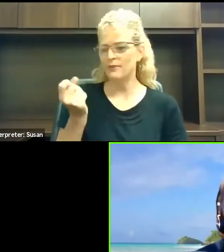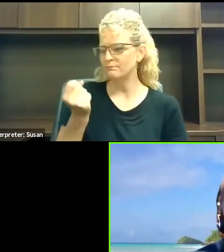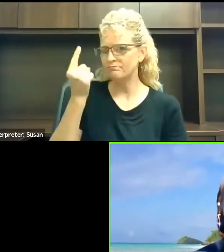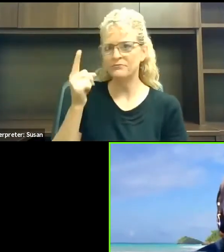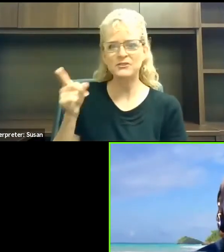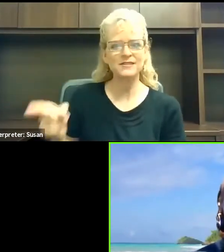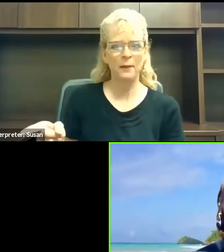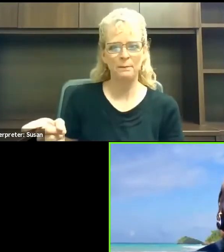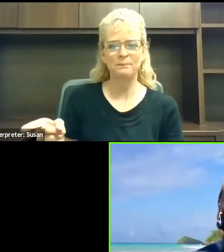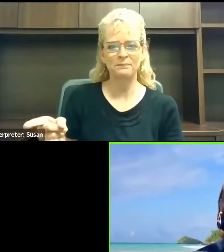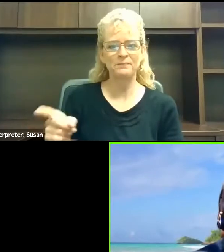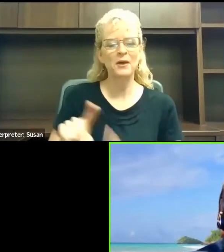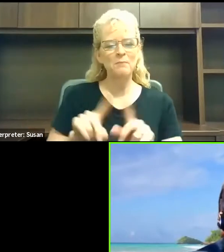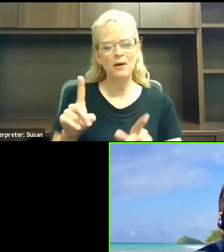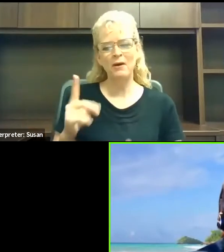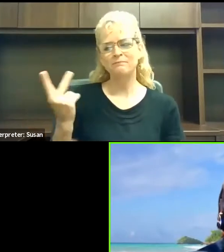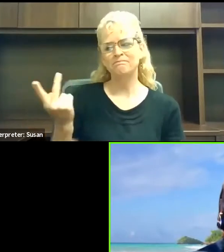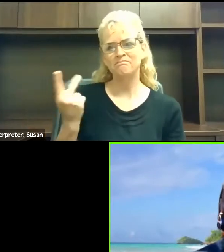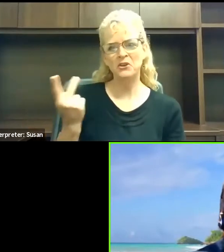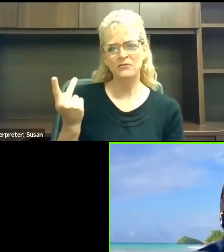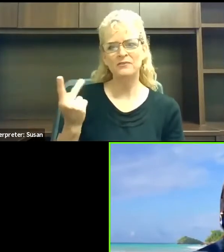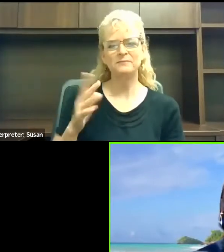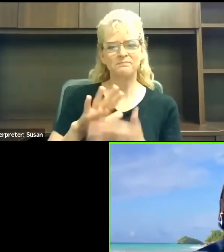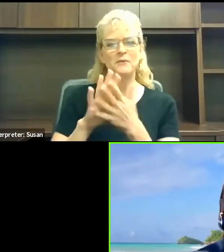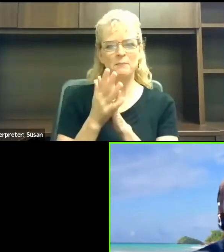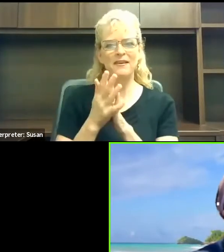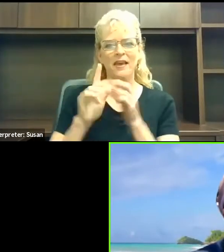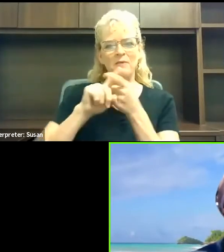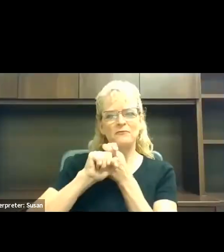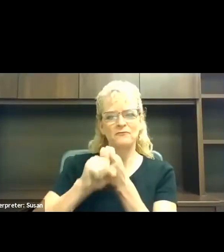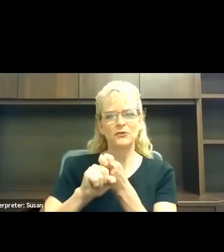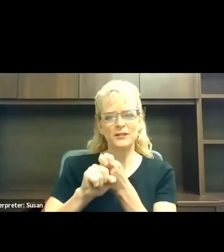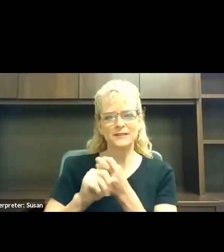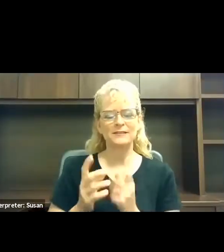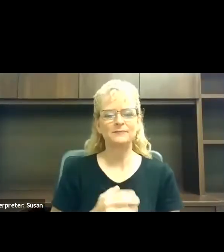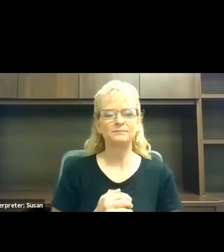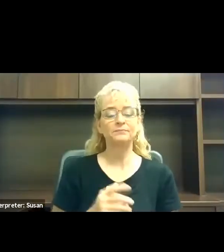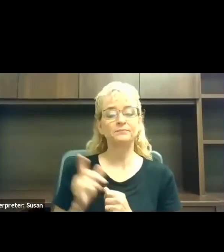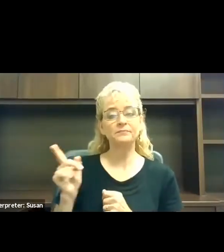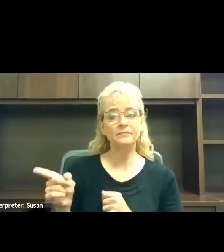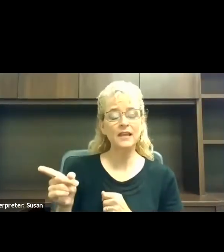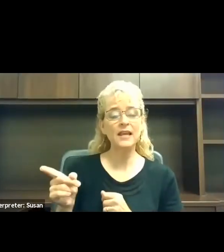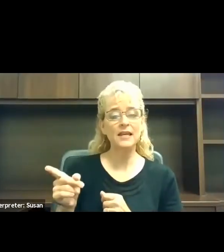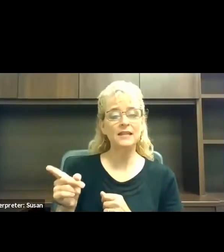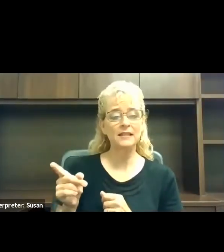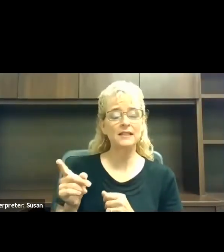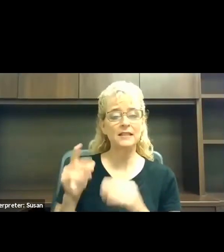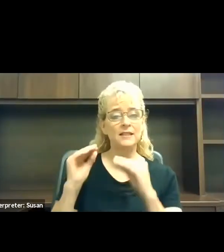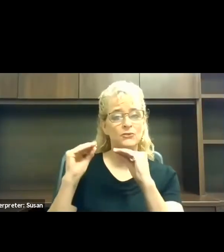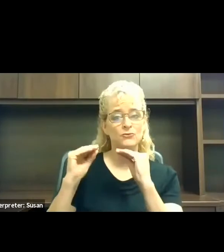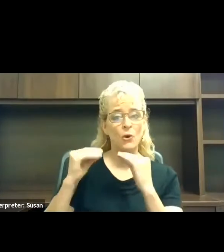became friends. And he taught me a lot.